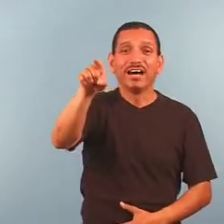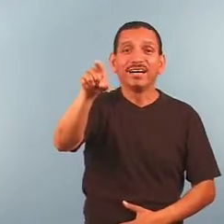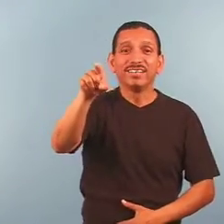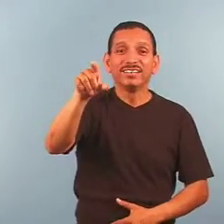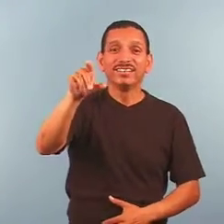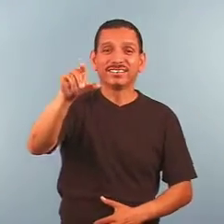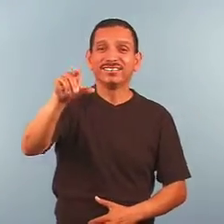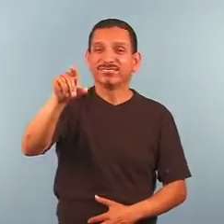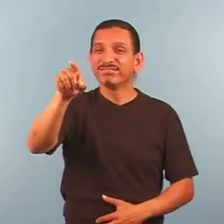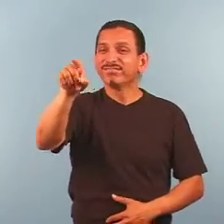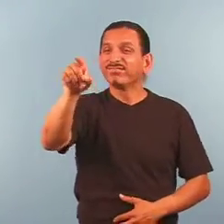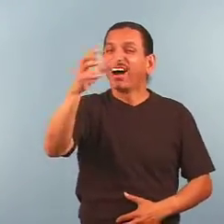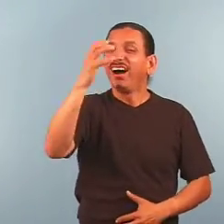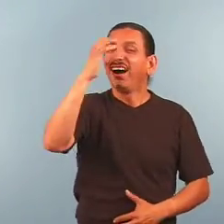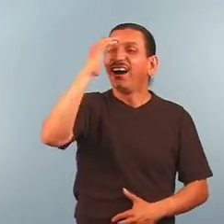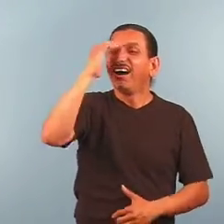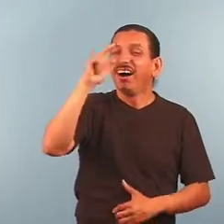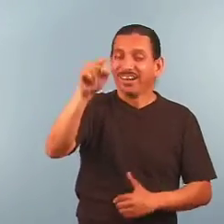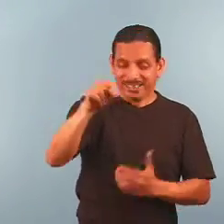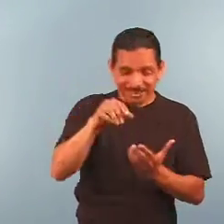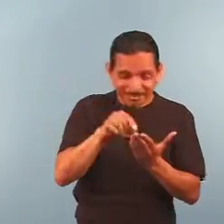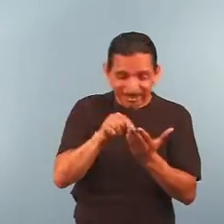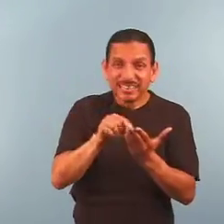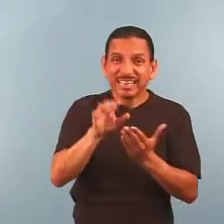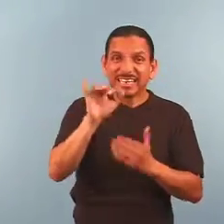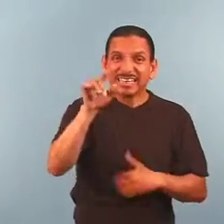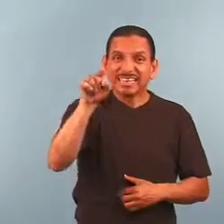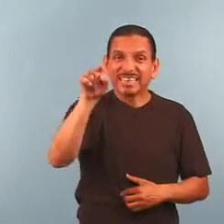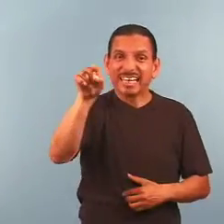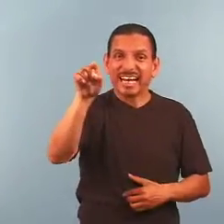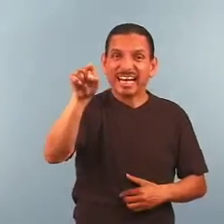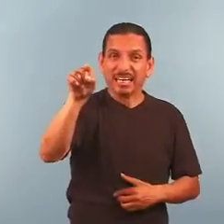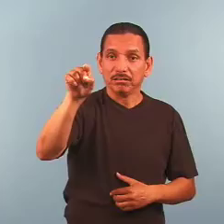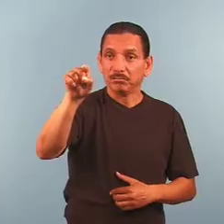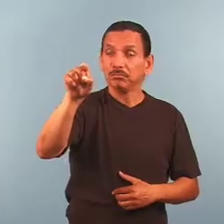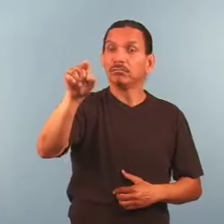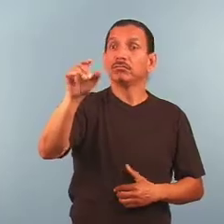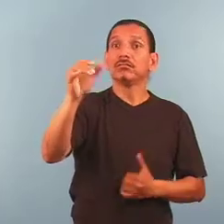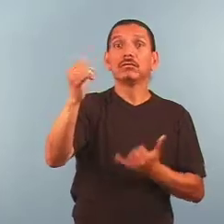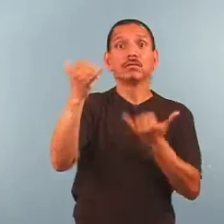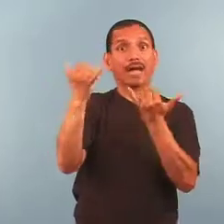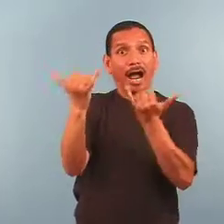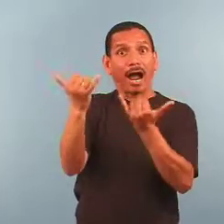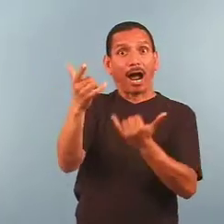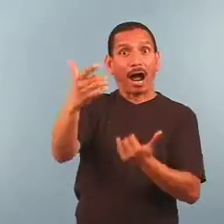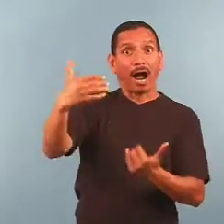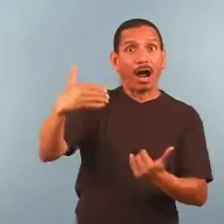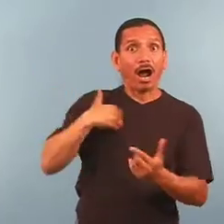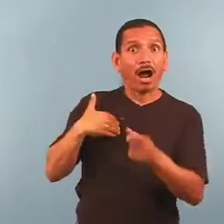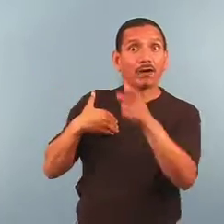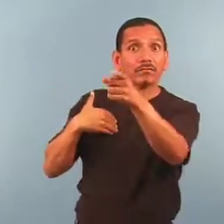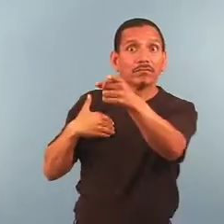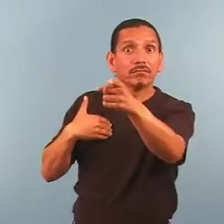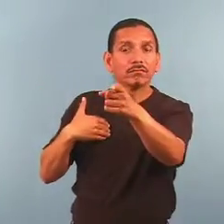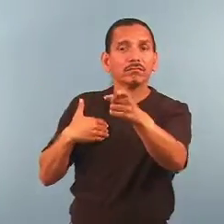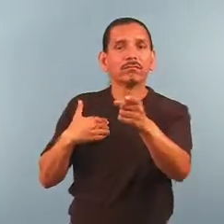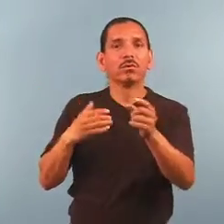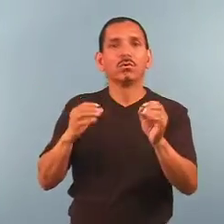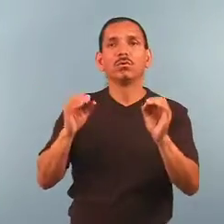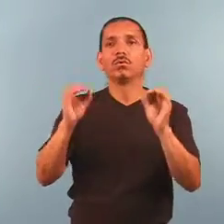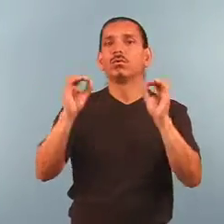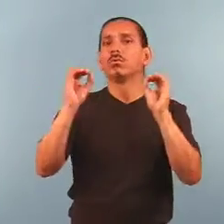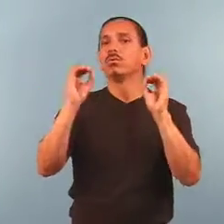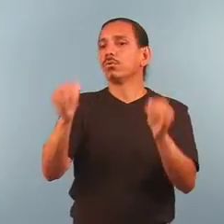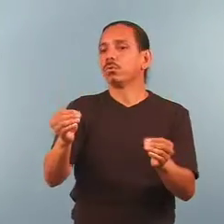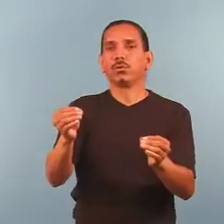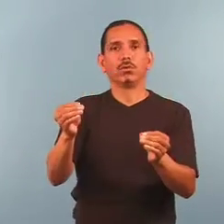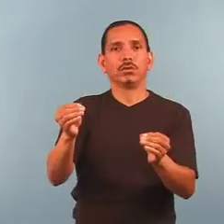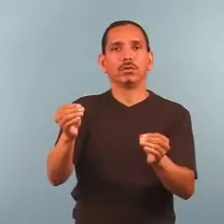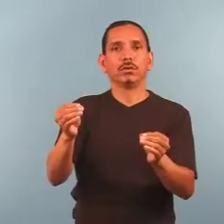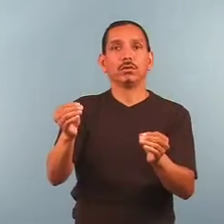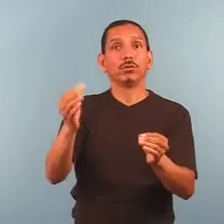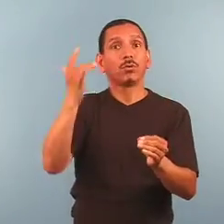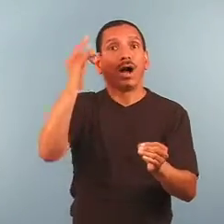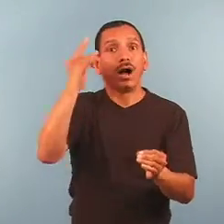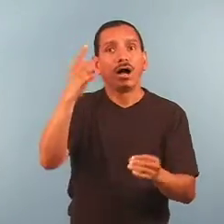see Not as they are now